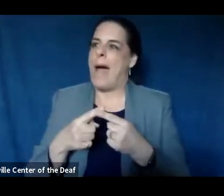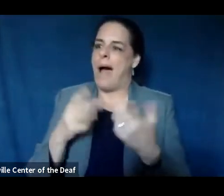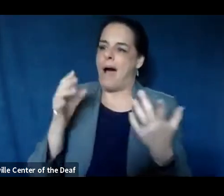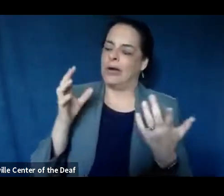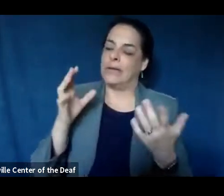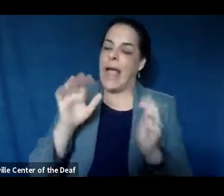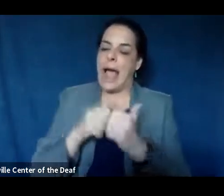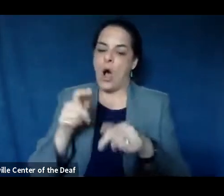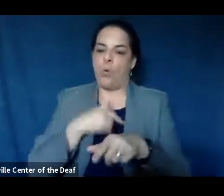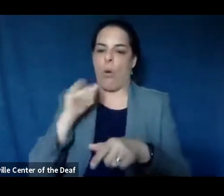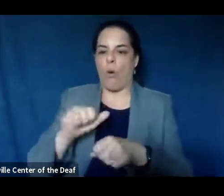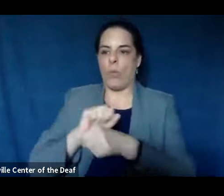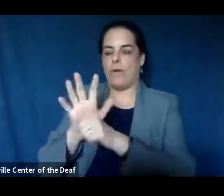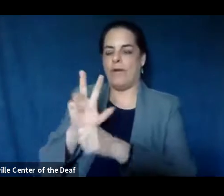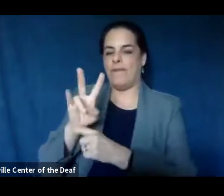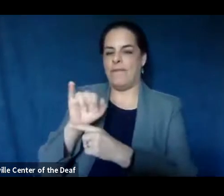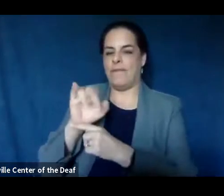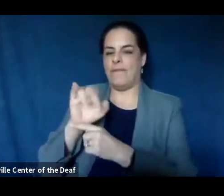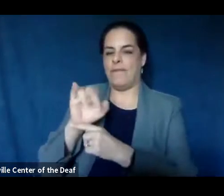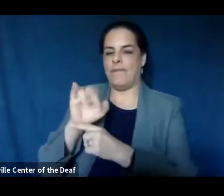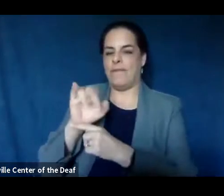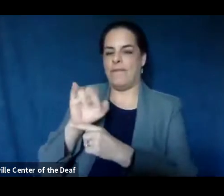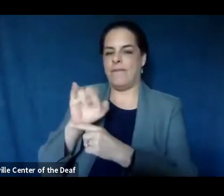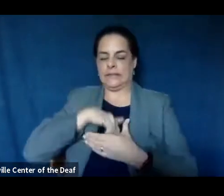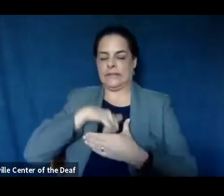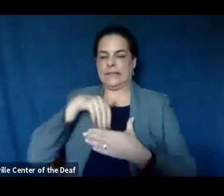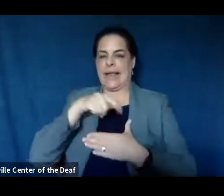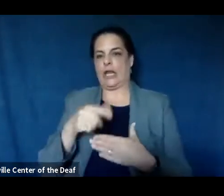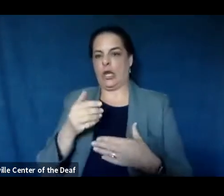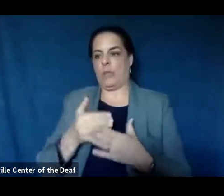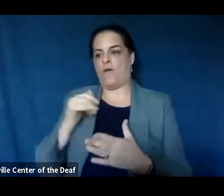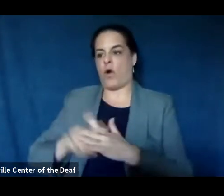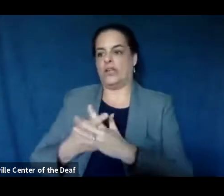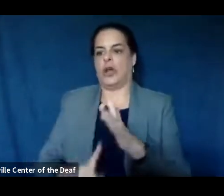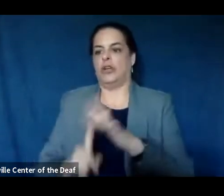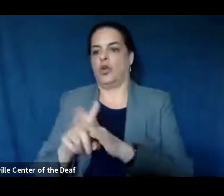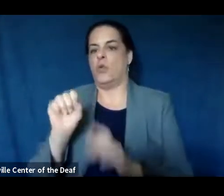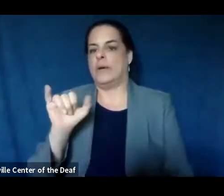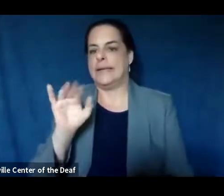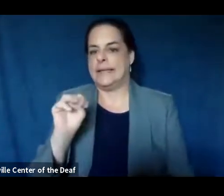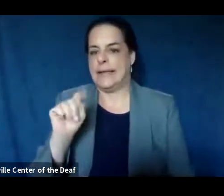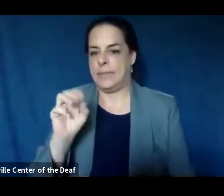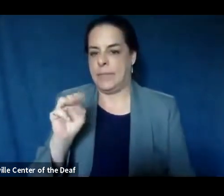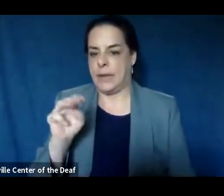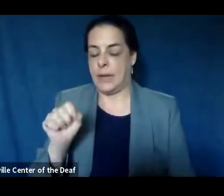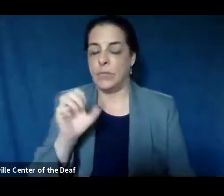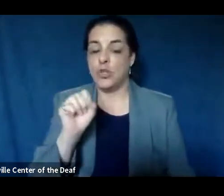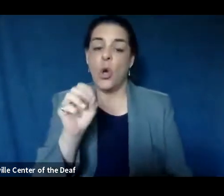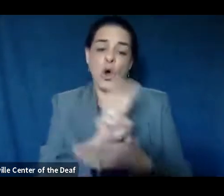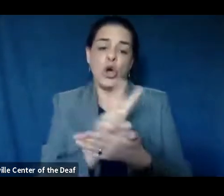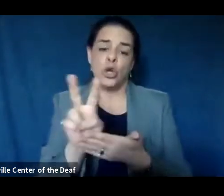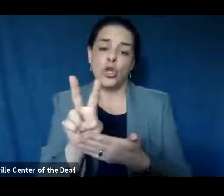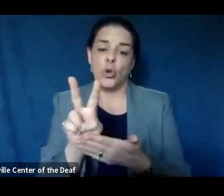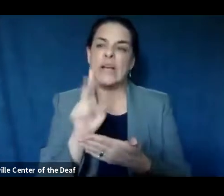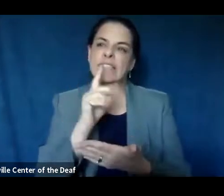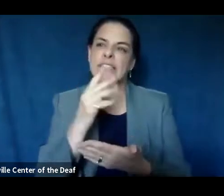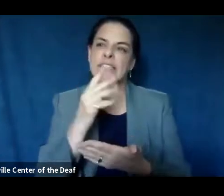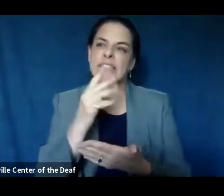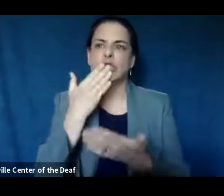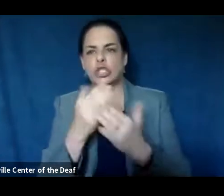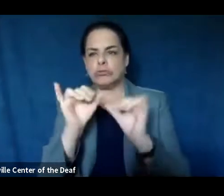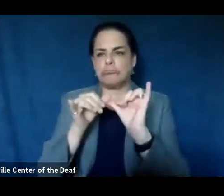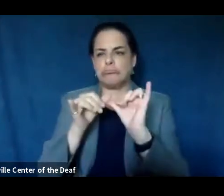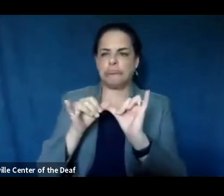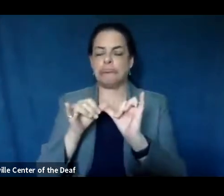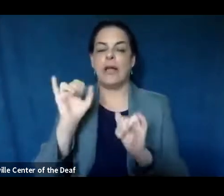comes in, um, because that's still kind of the long end for people to start showing up with symptoms. So, um, two weeks is probably a good gauge to look, and